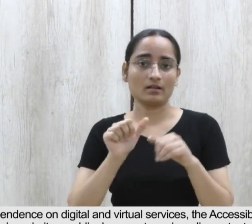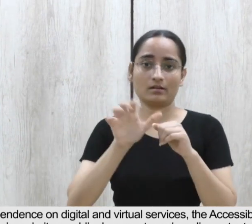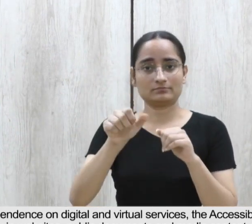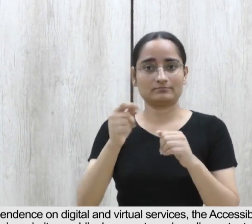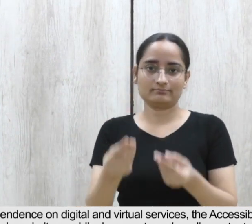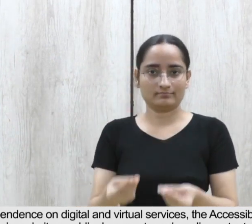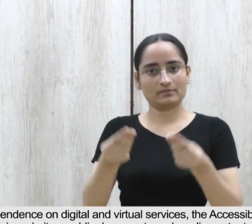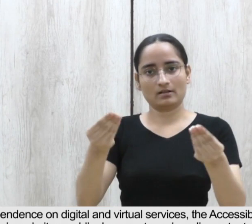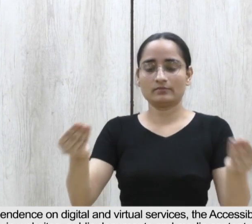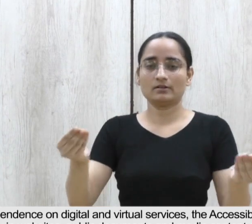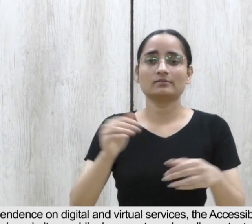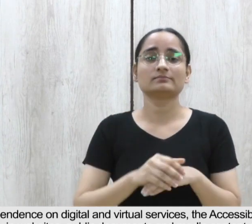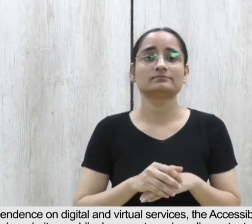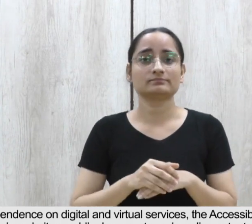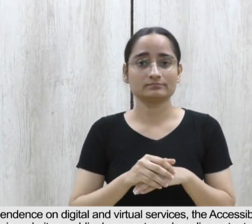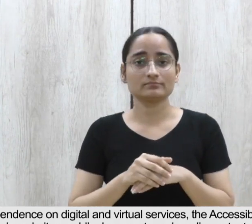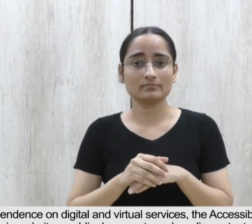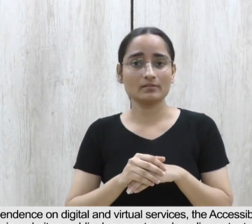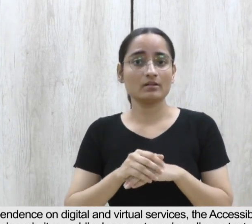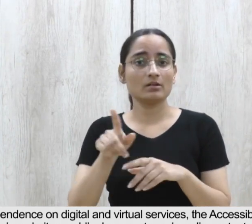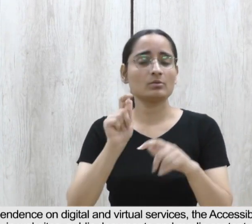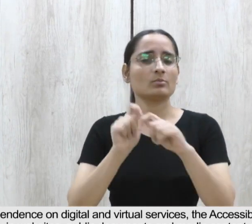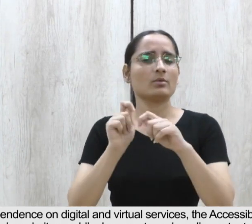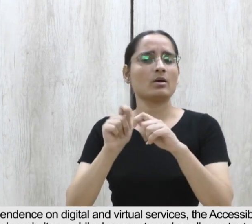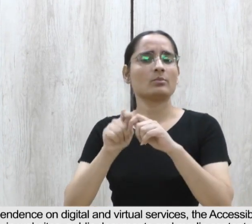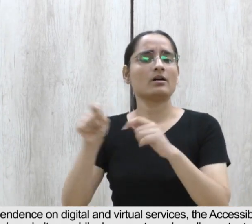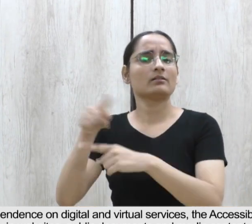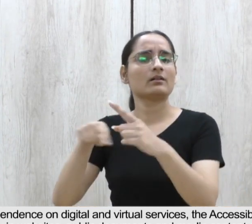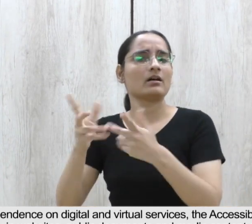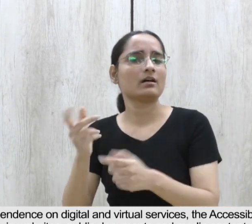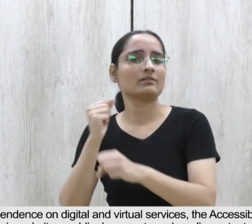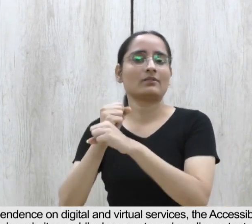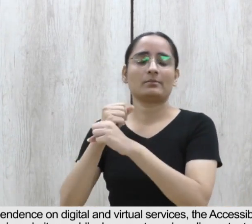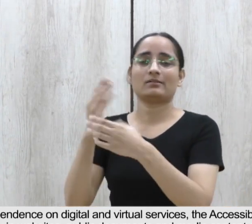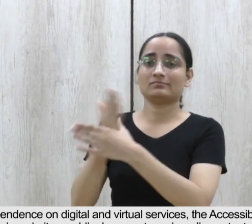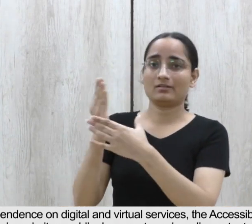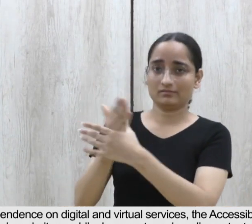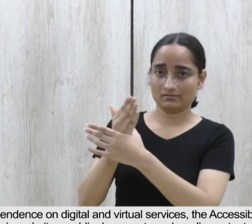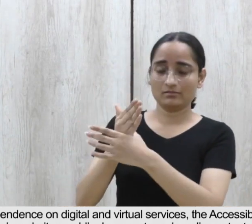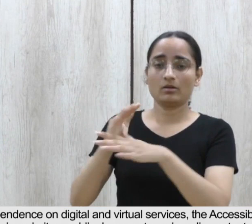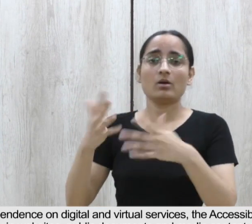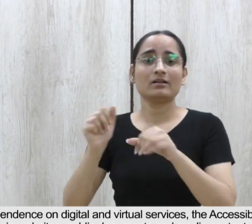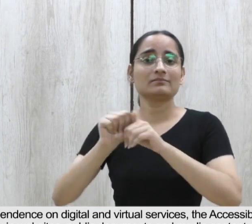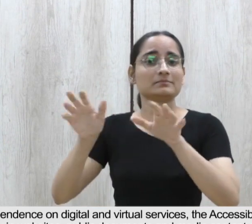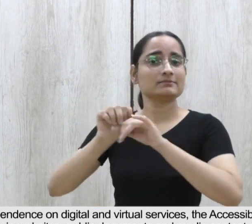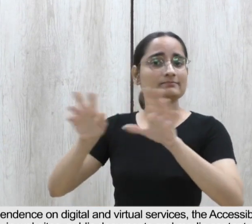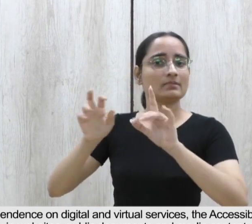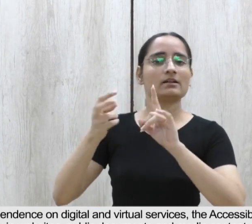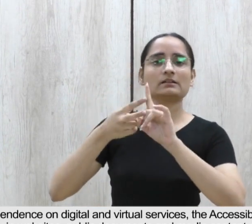accessibility in websites, public documents, and media content on TV, while